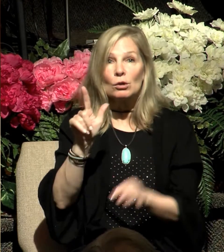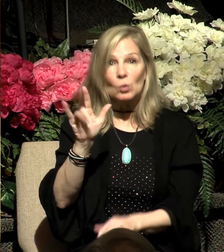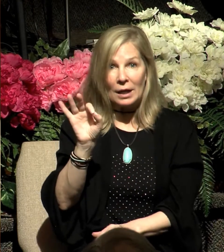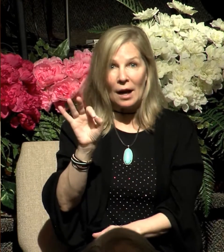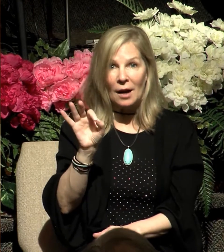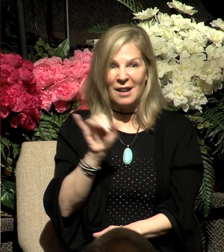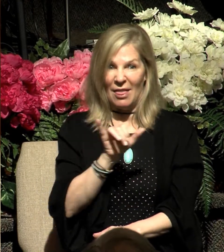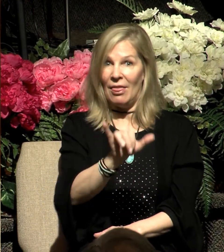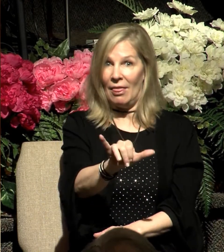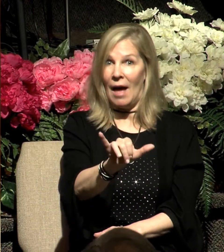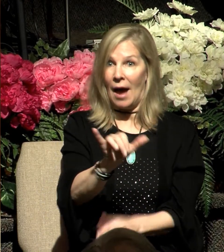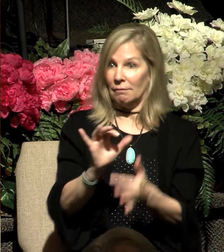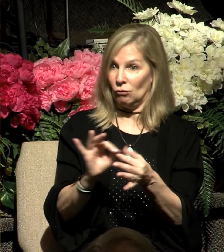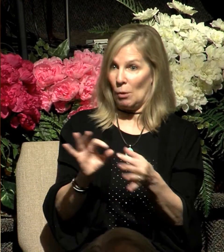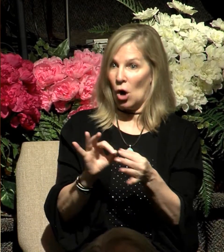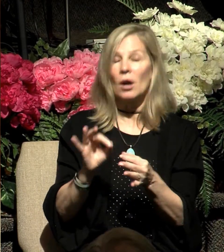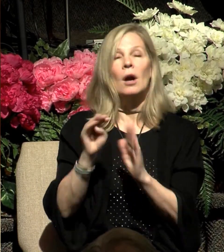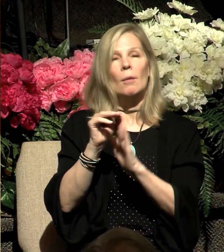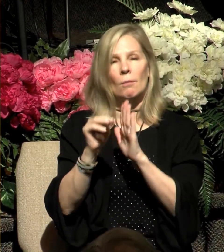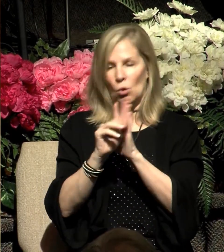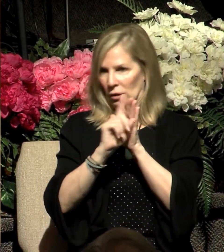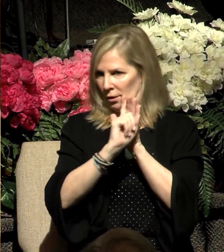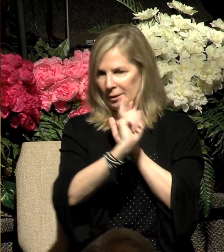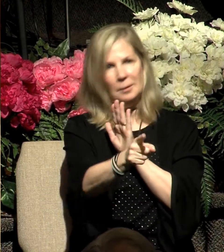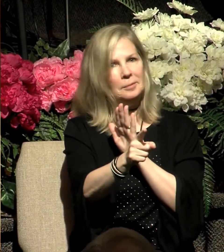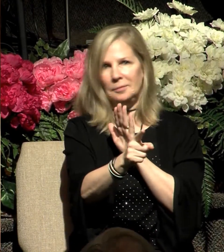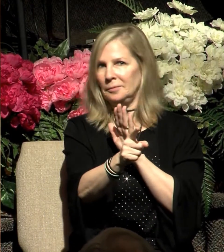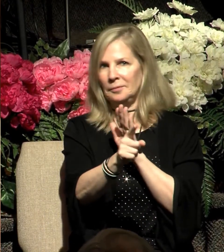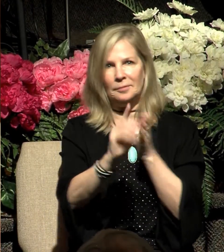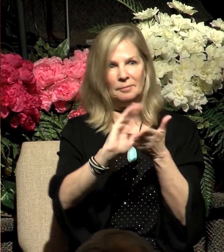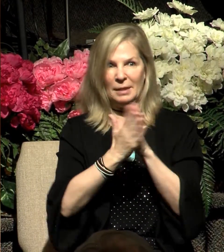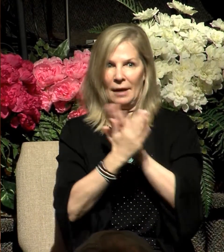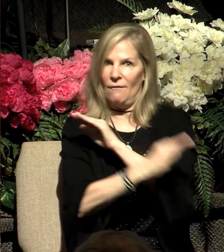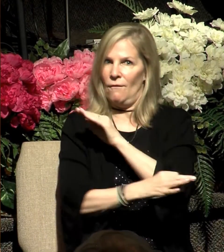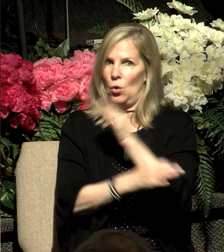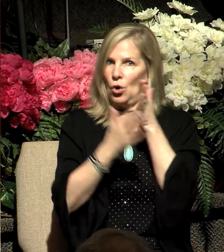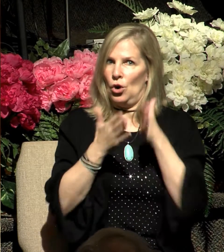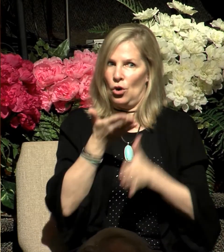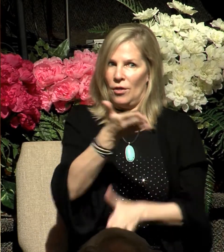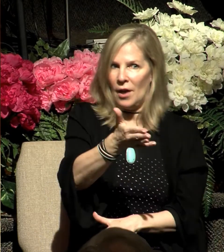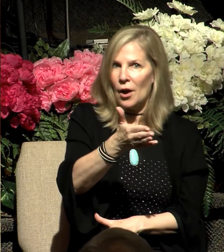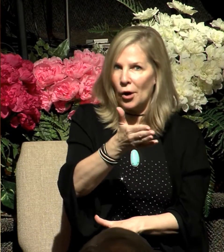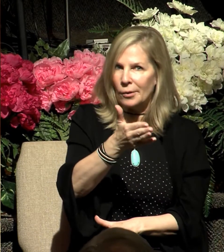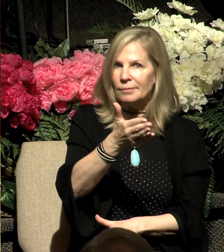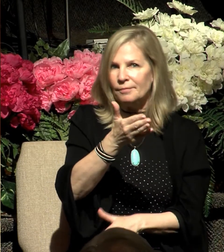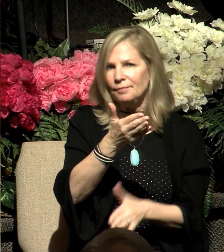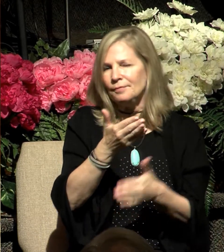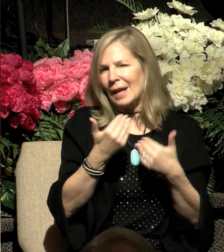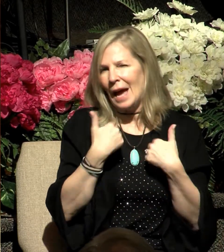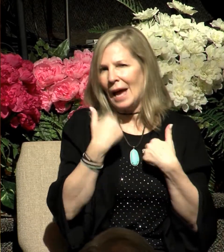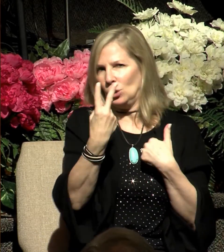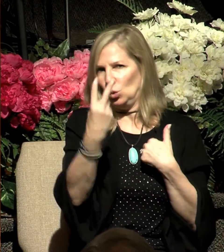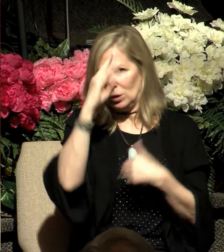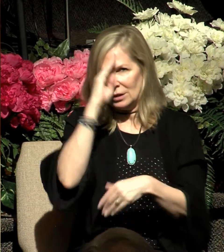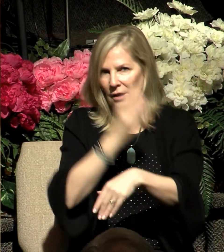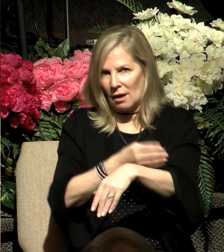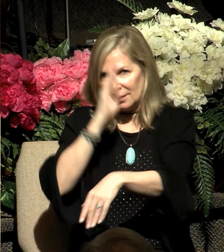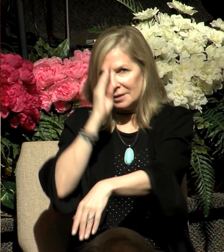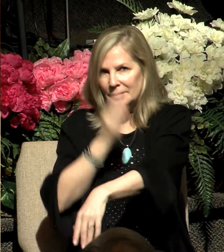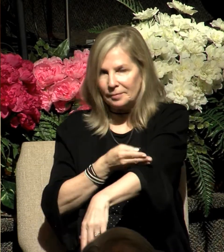remark, Moses fled and became an alien in the land of Midian where he became the father of two sons. Now, this is